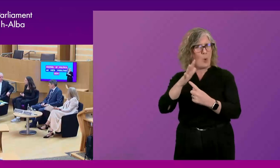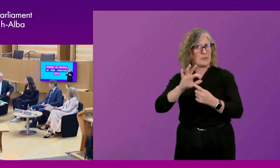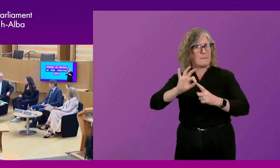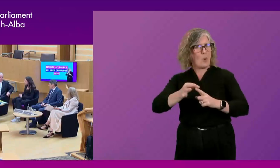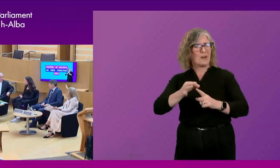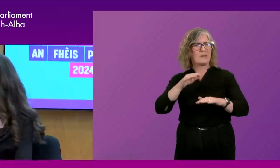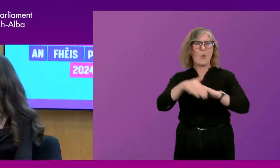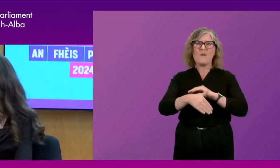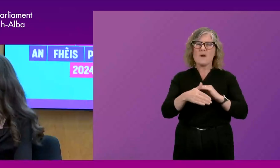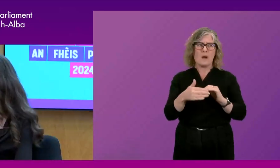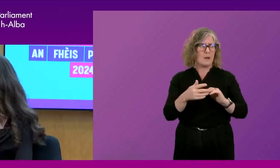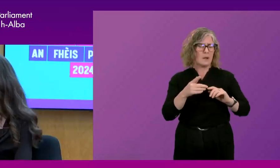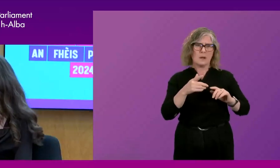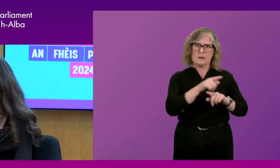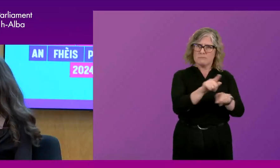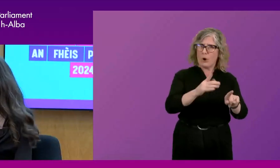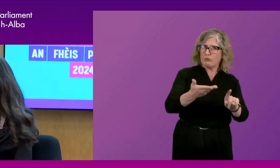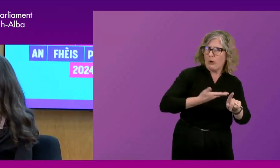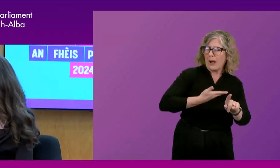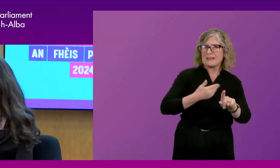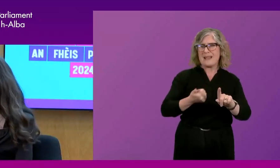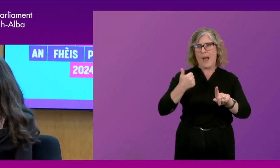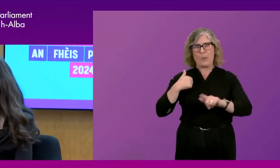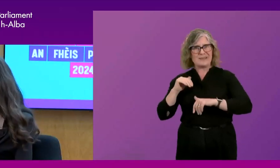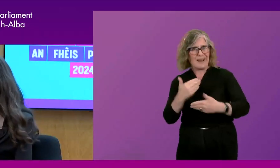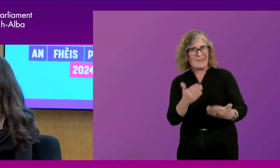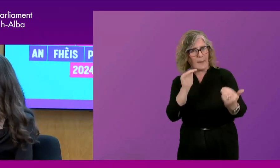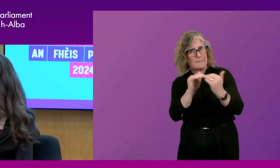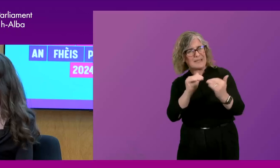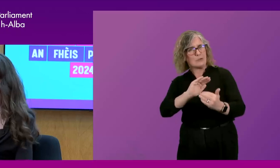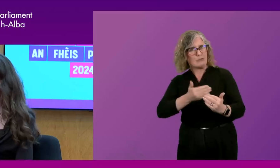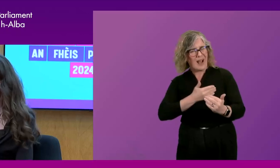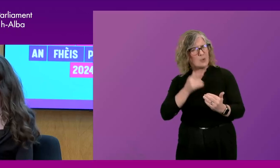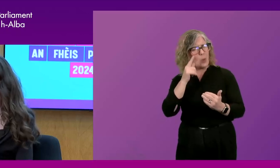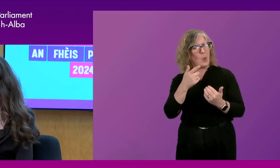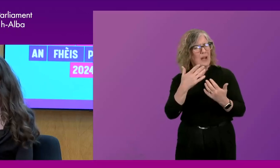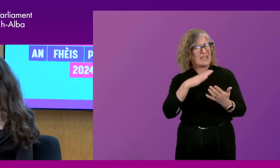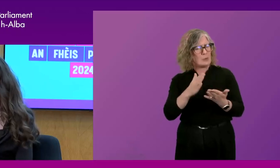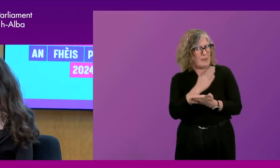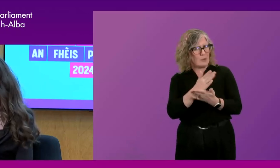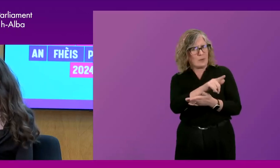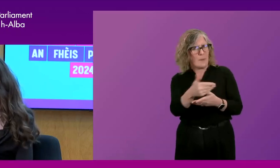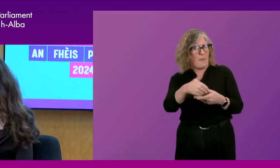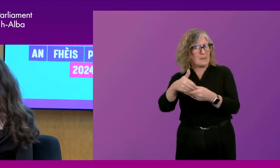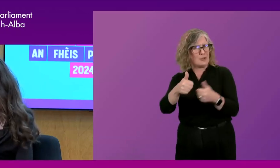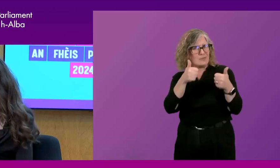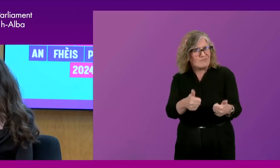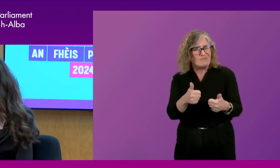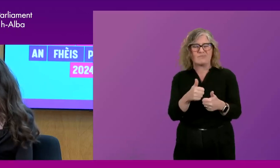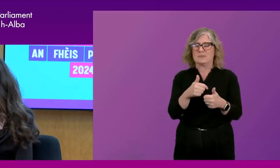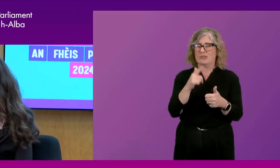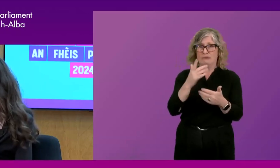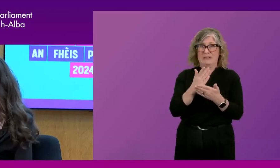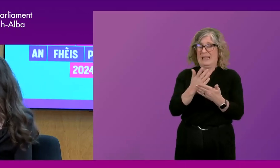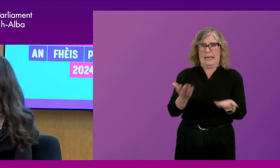rights. That is where meaningful participation of seldom heard voices comes in. Um, because at the end of the day, that